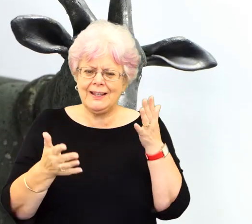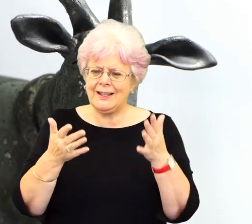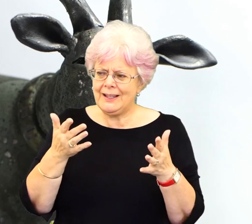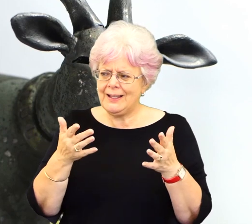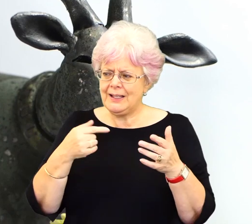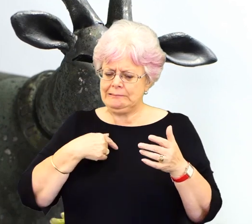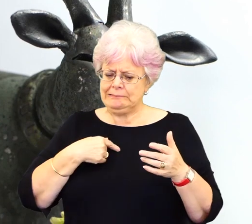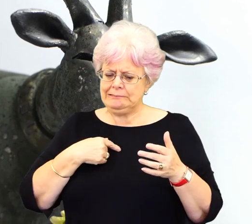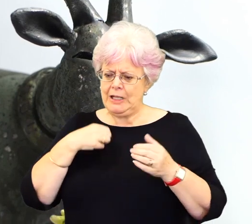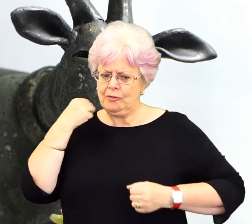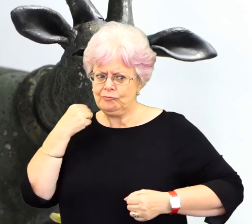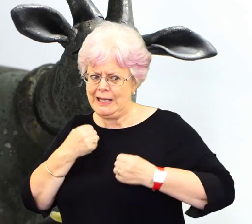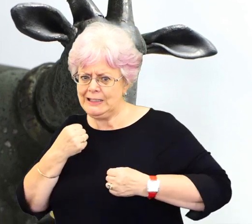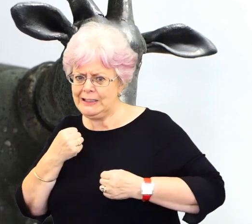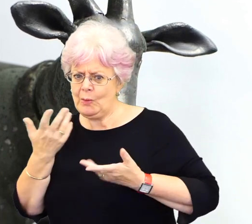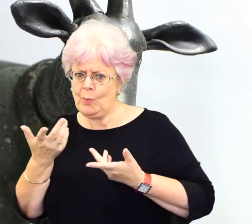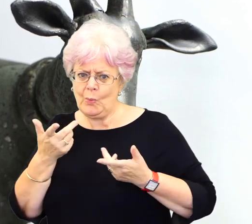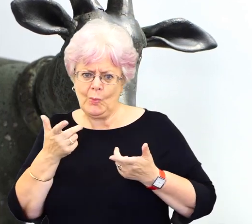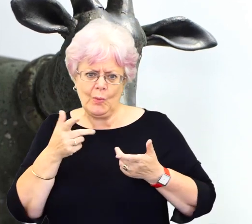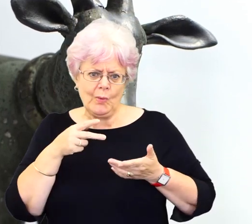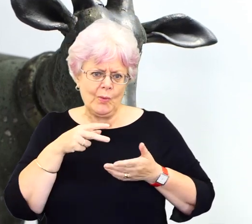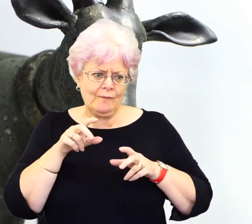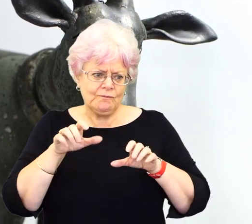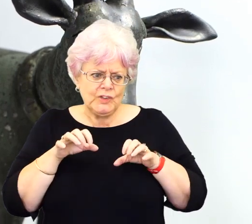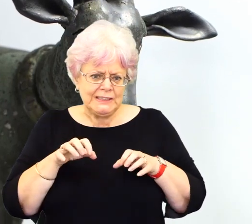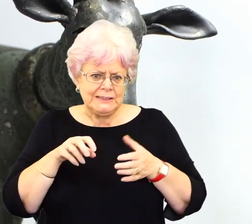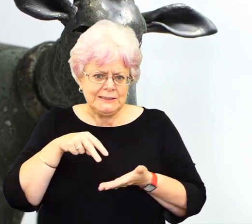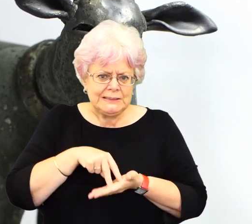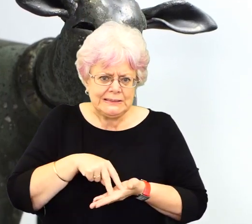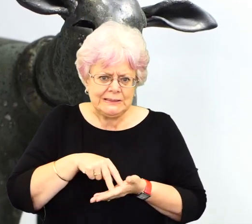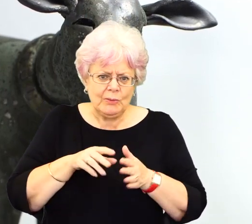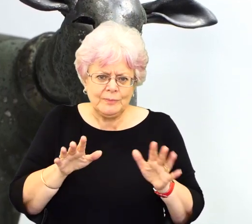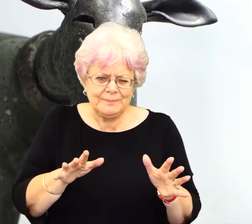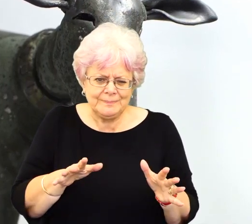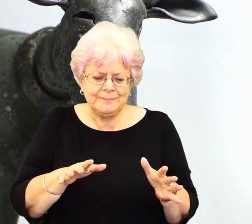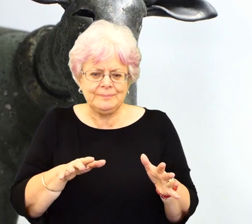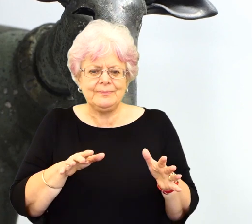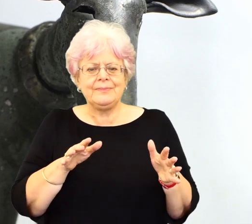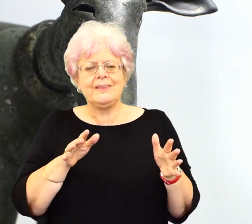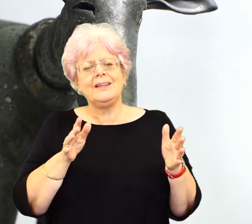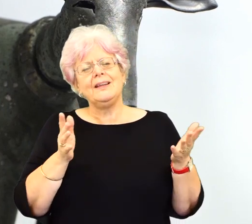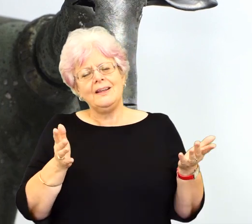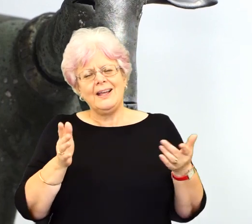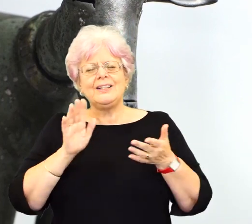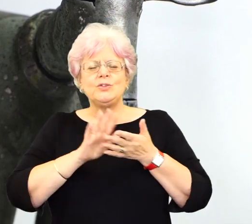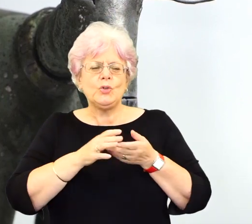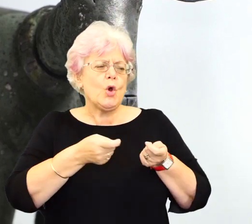thinking, do you want to run? Um, yeah, like that, I didn't want them to feel that that either is, is a sort of, um, is a